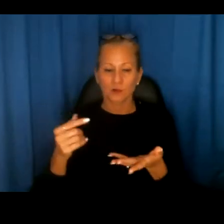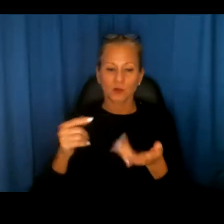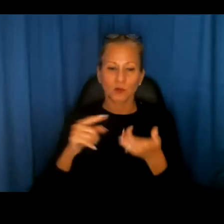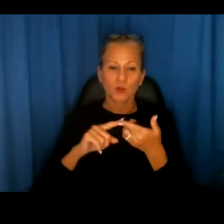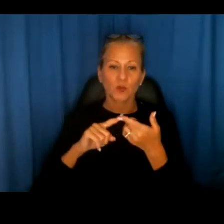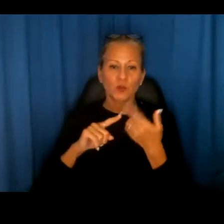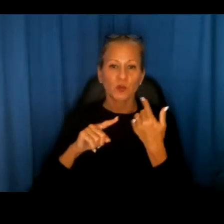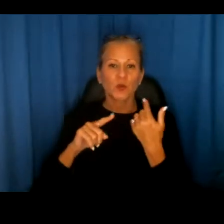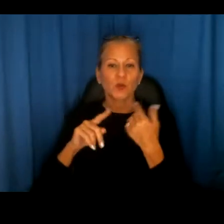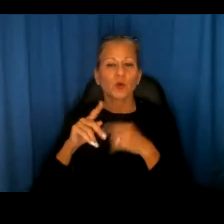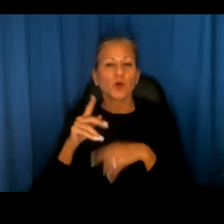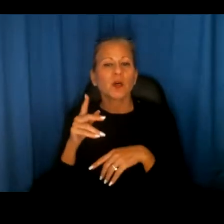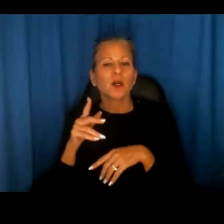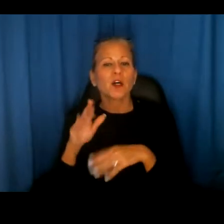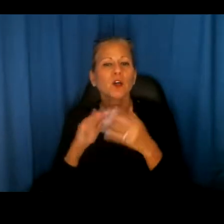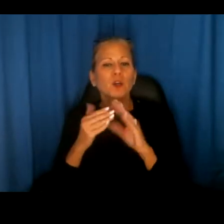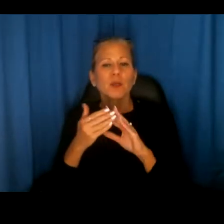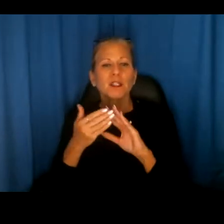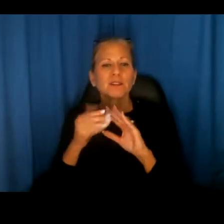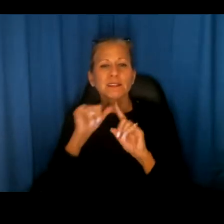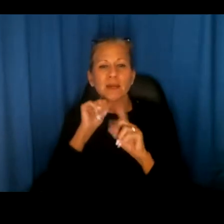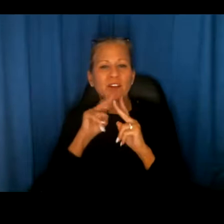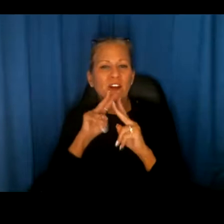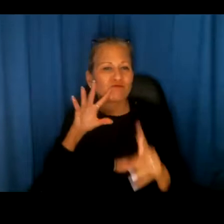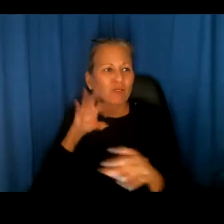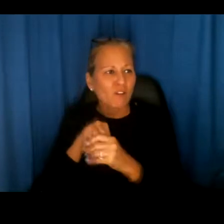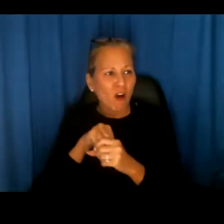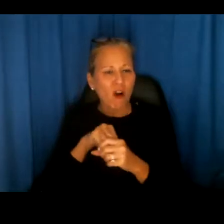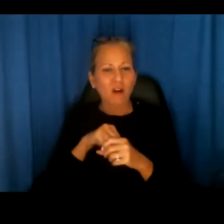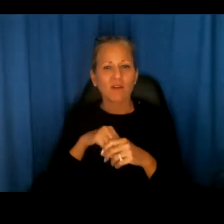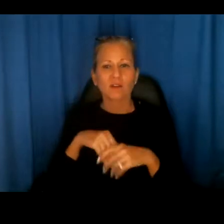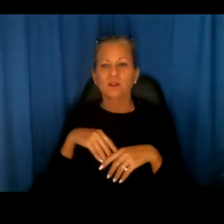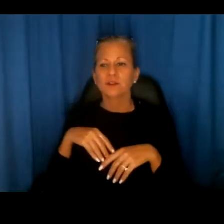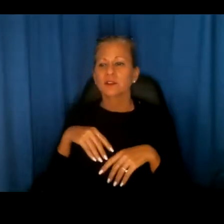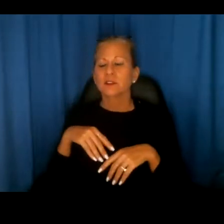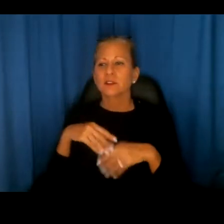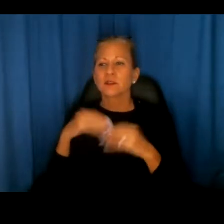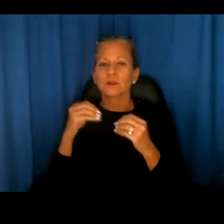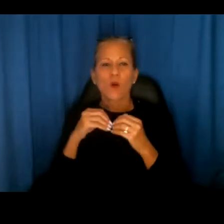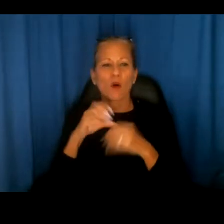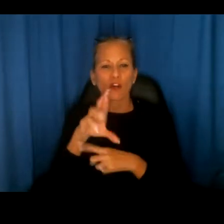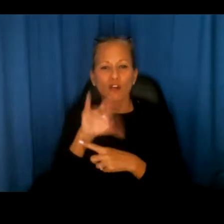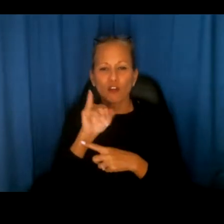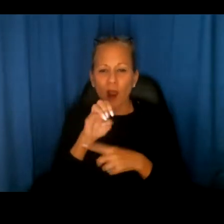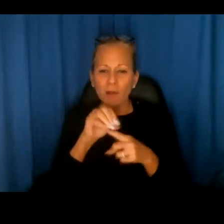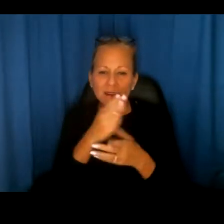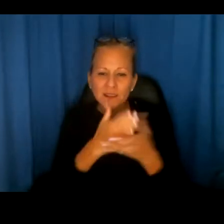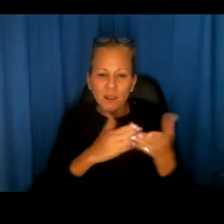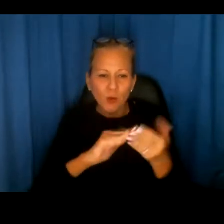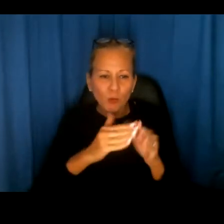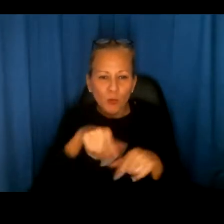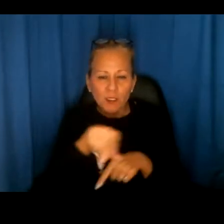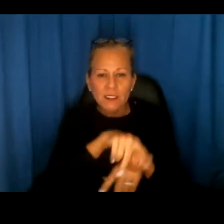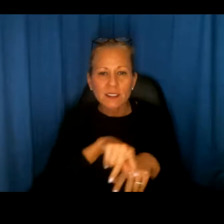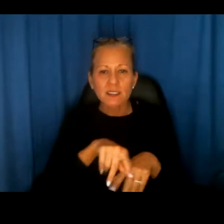disinvested communities, uh, has led to, uh, greater crime in some communities and others, uh, and just how